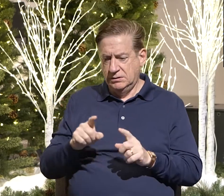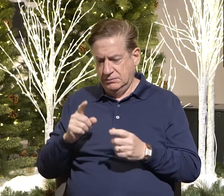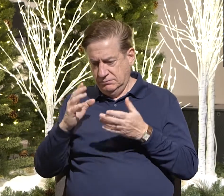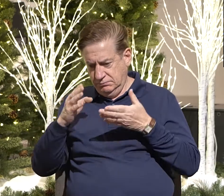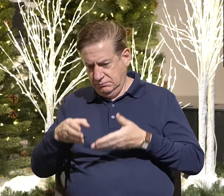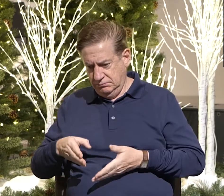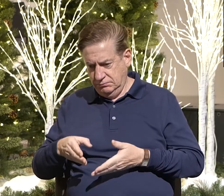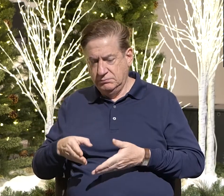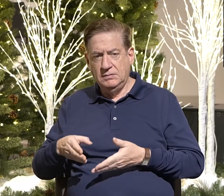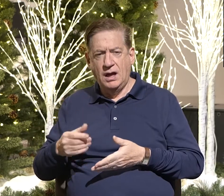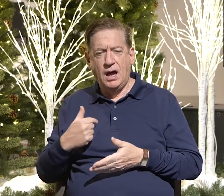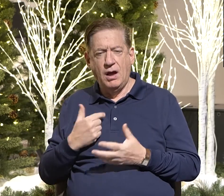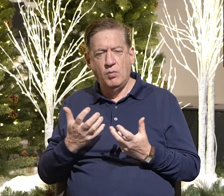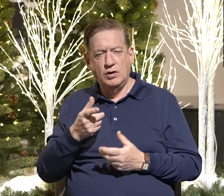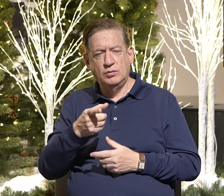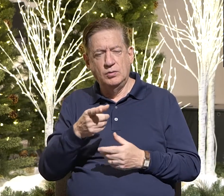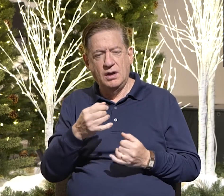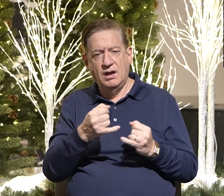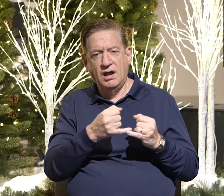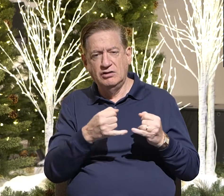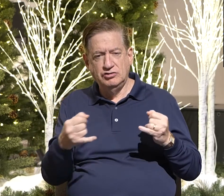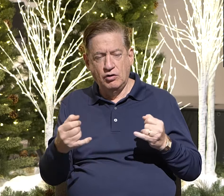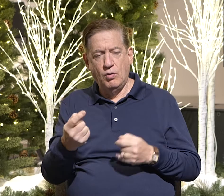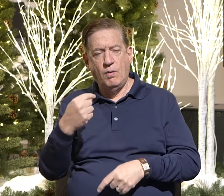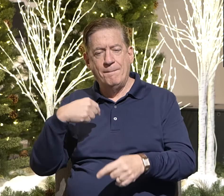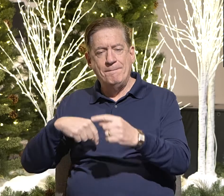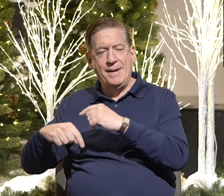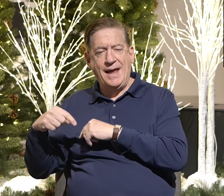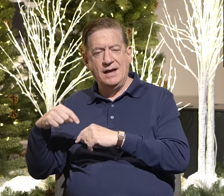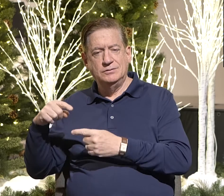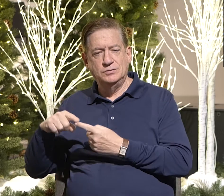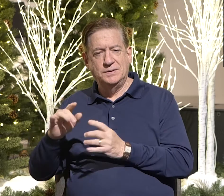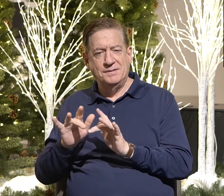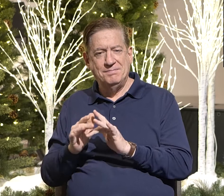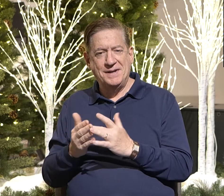in by now. So, I want you to underline go back to the Bible.